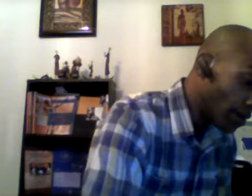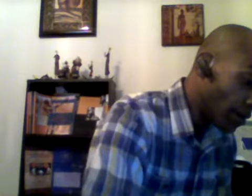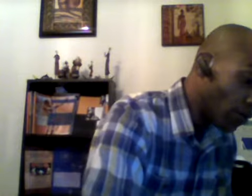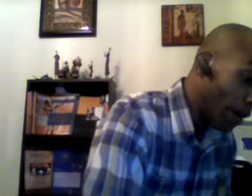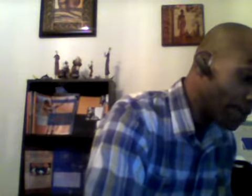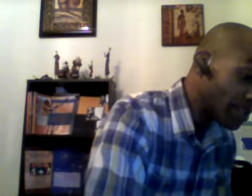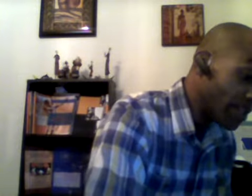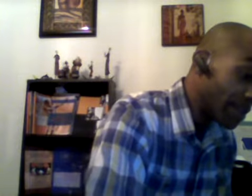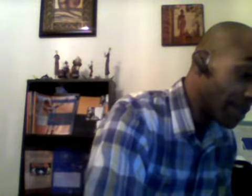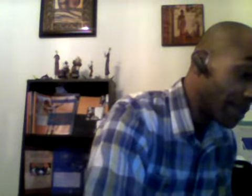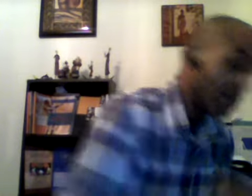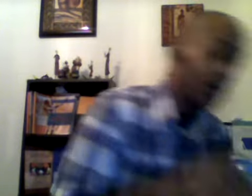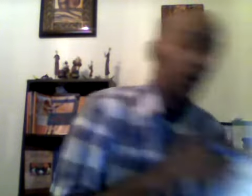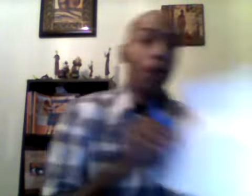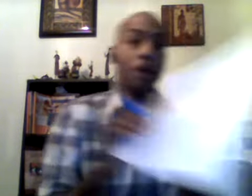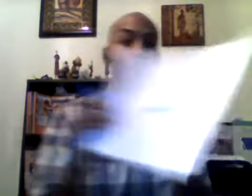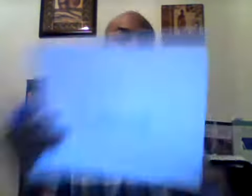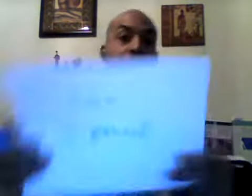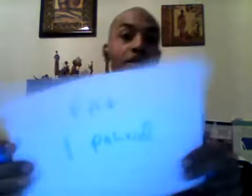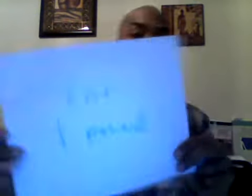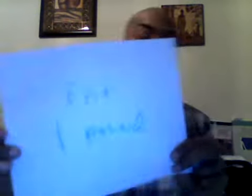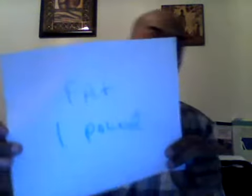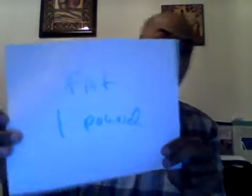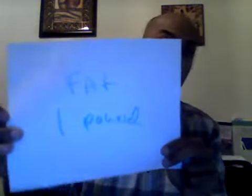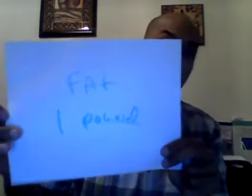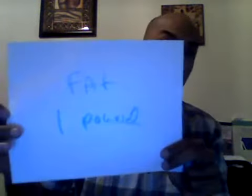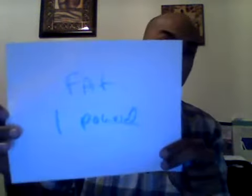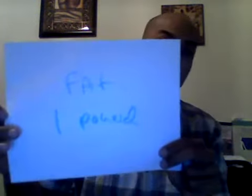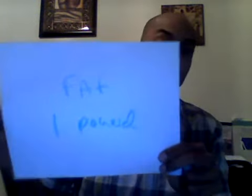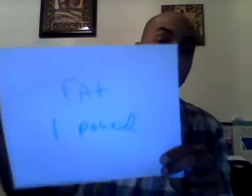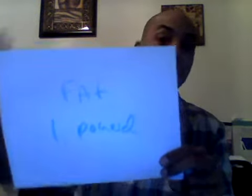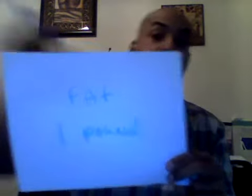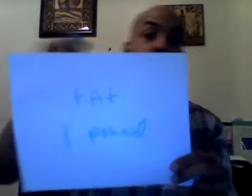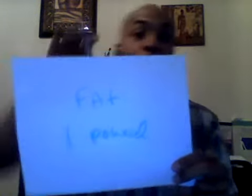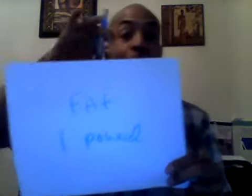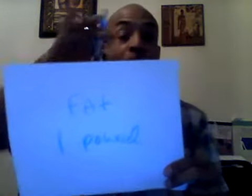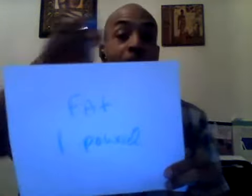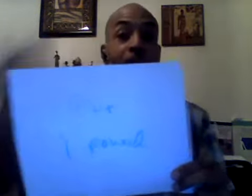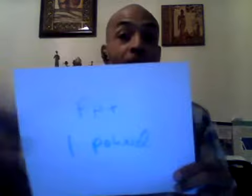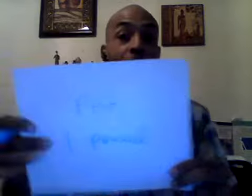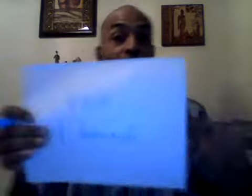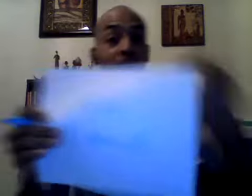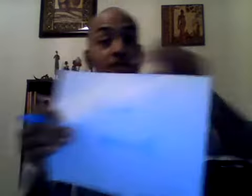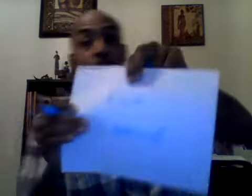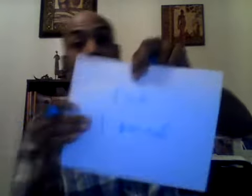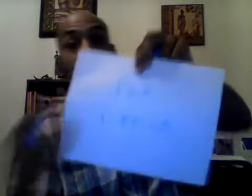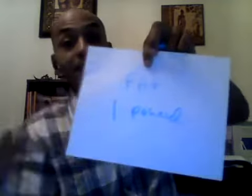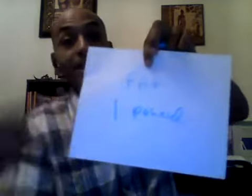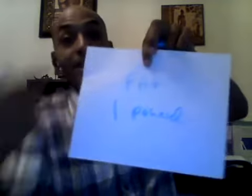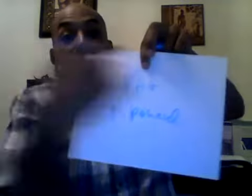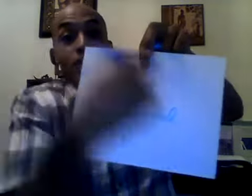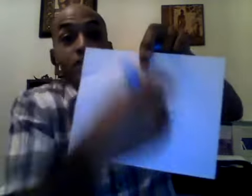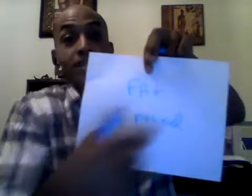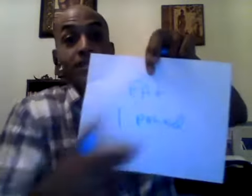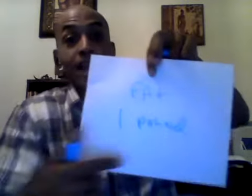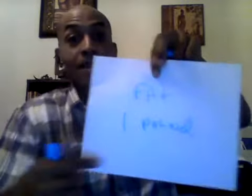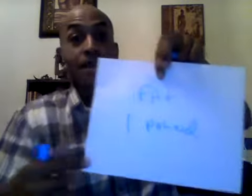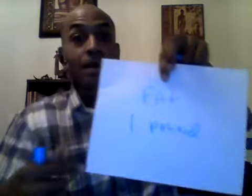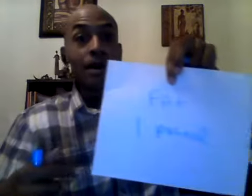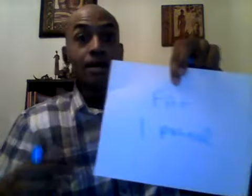represent one pound of fat because fat is it covers it's not a